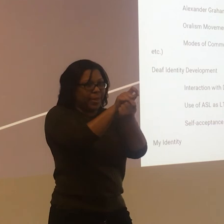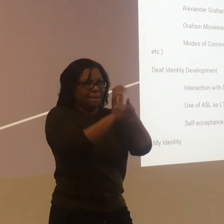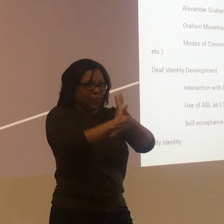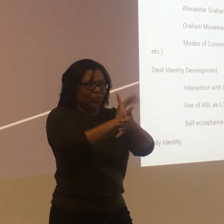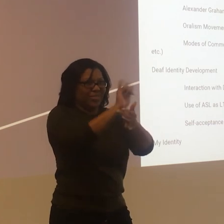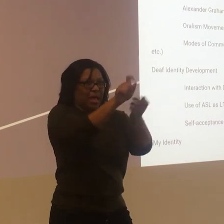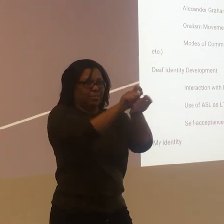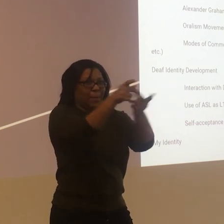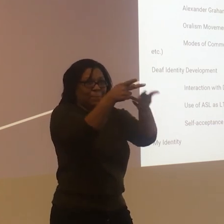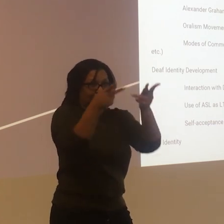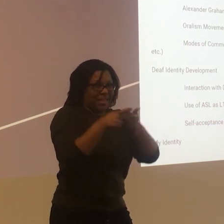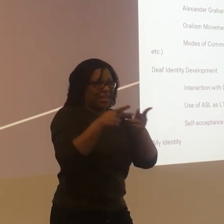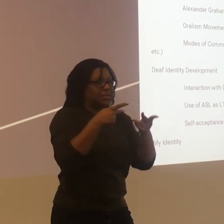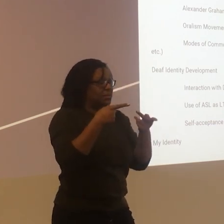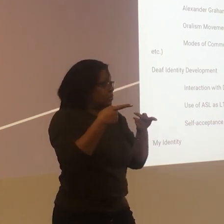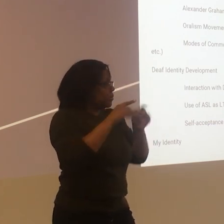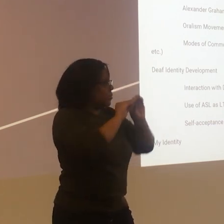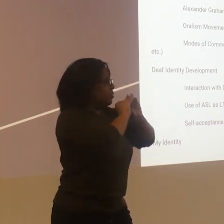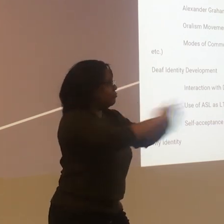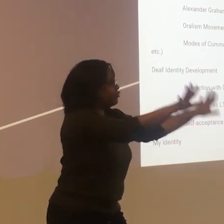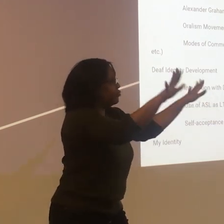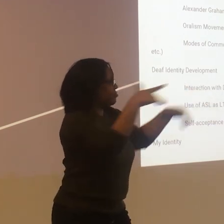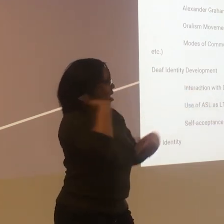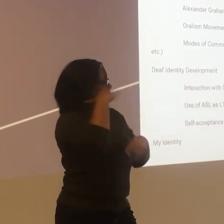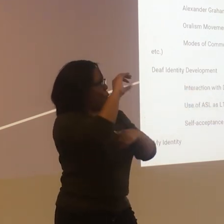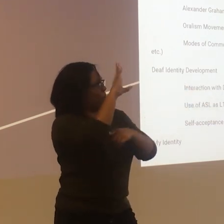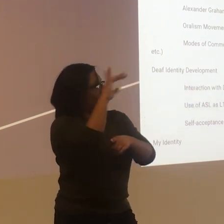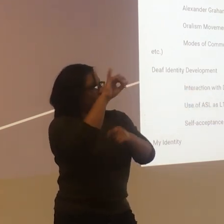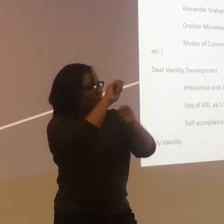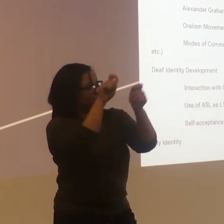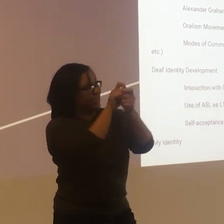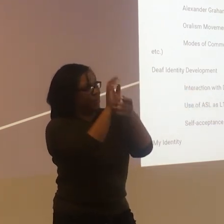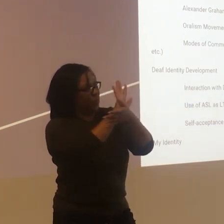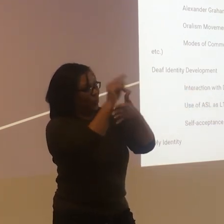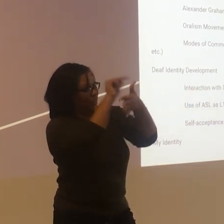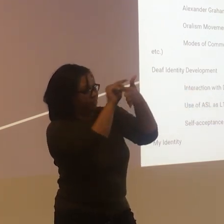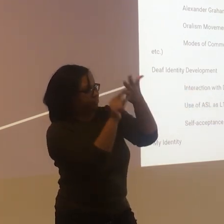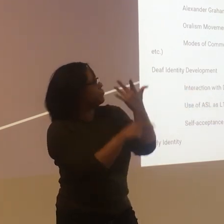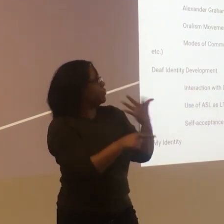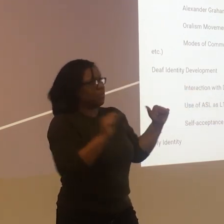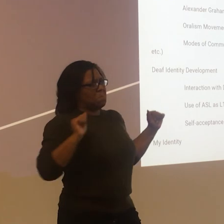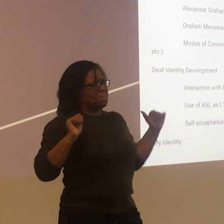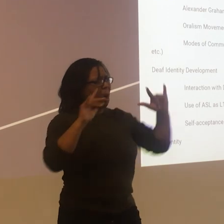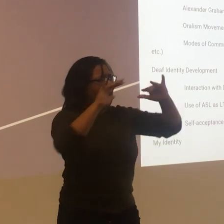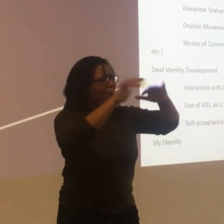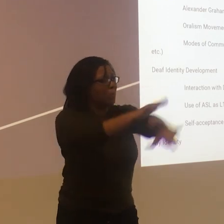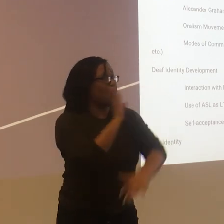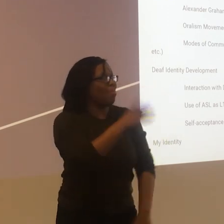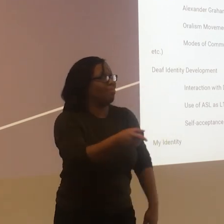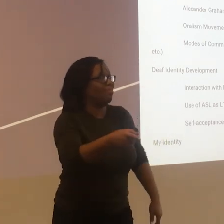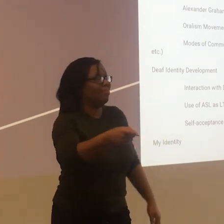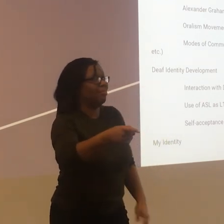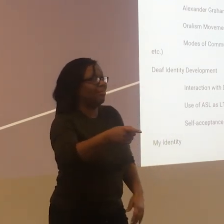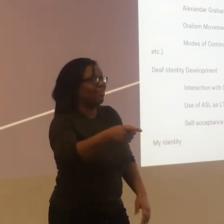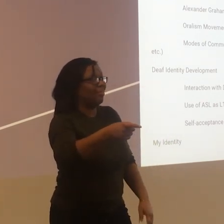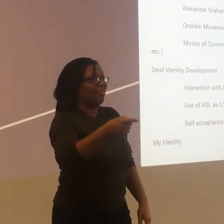Yeah, I would prefer it to have open caption for that specific movie. But if you